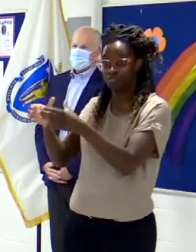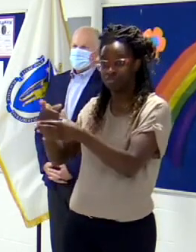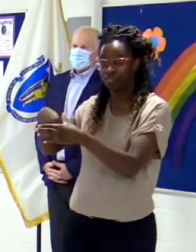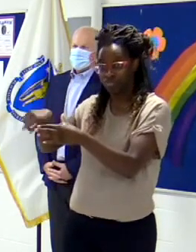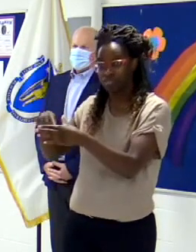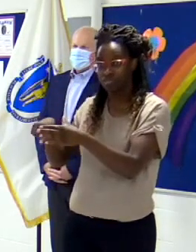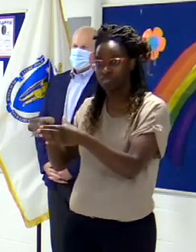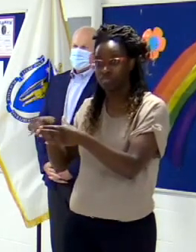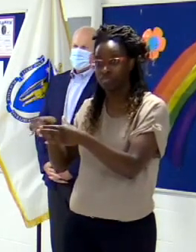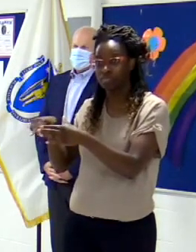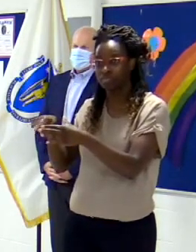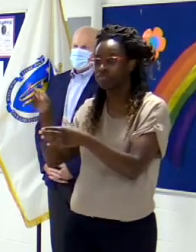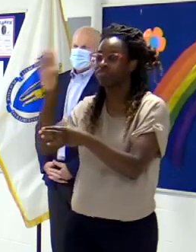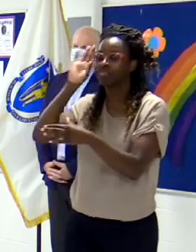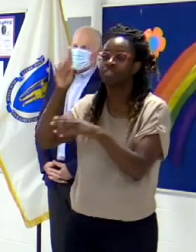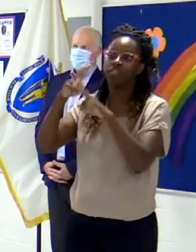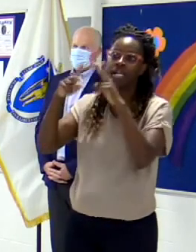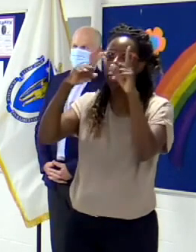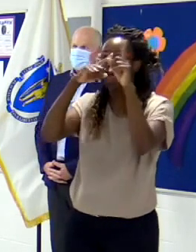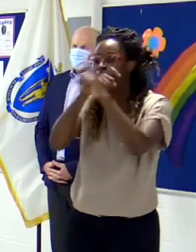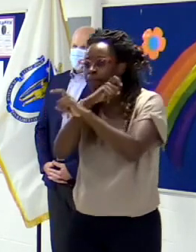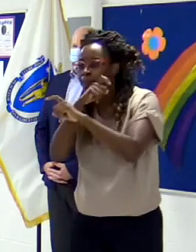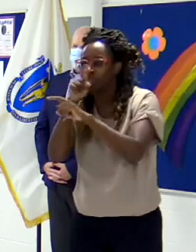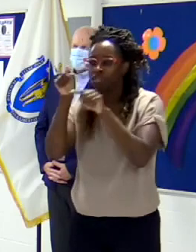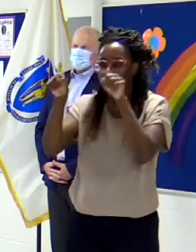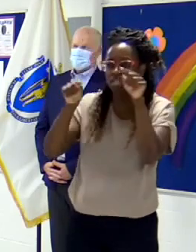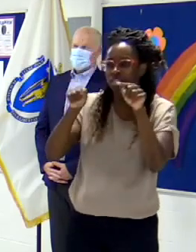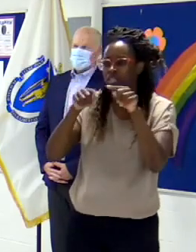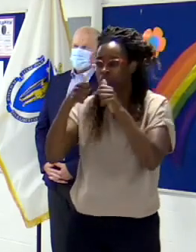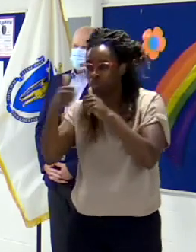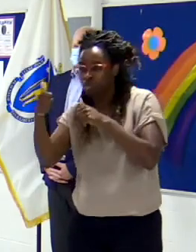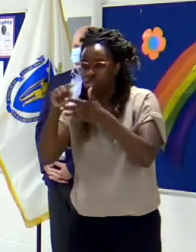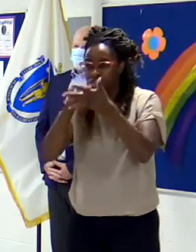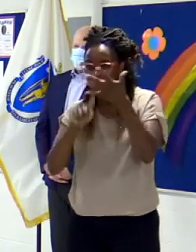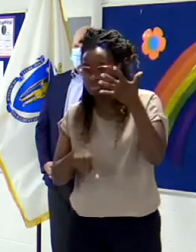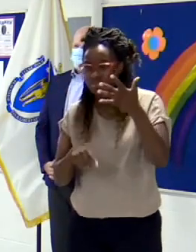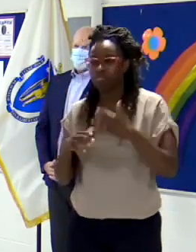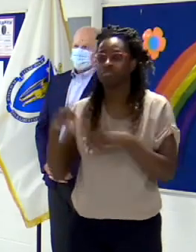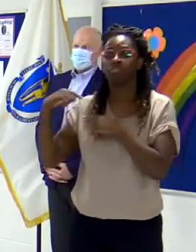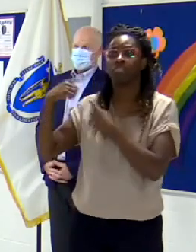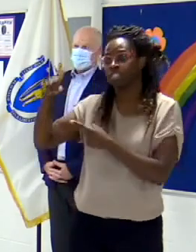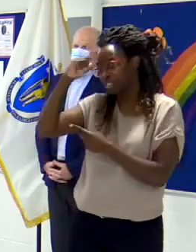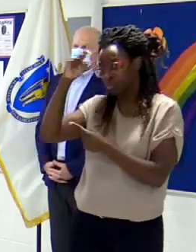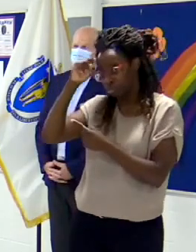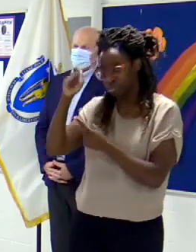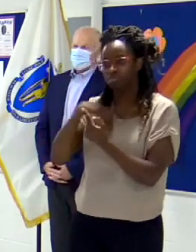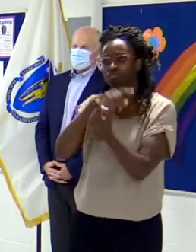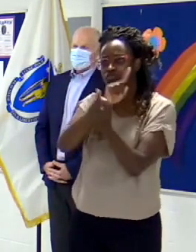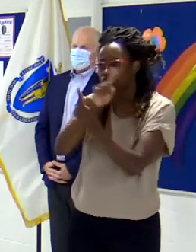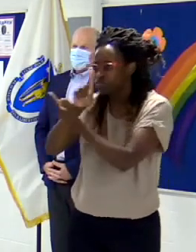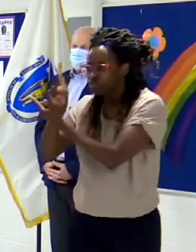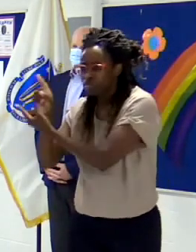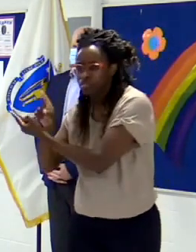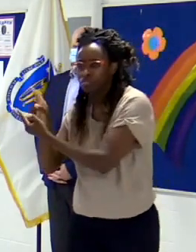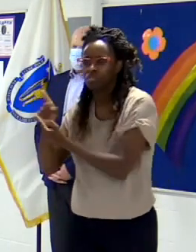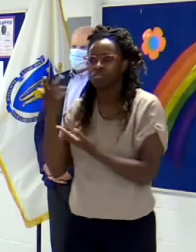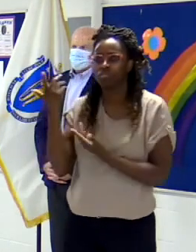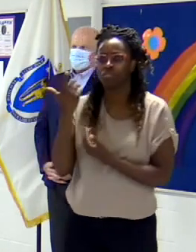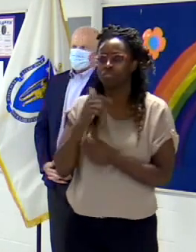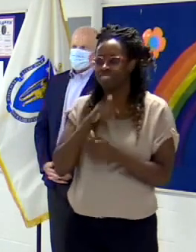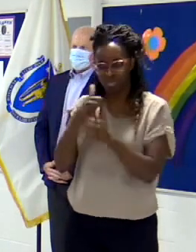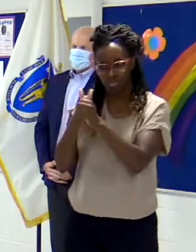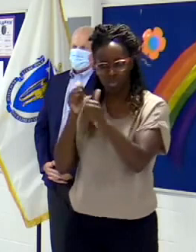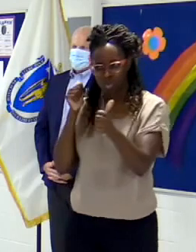complicated to operate are in person have been in person all the way through the summer and stayed in person all the way through the summer and through the fall.